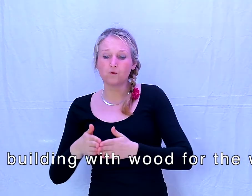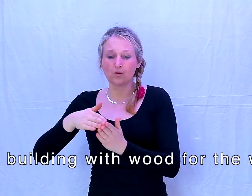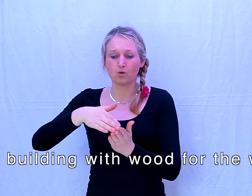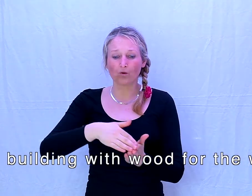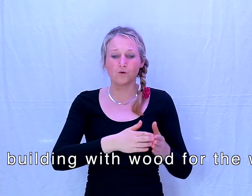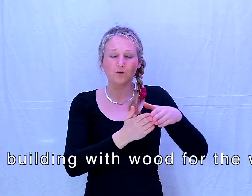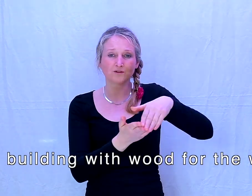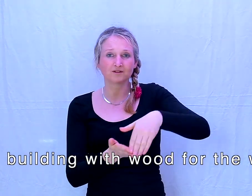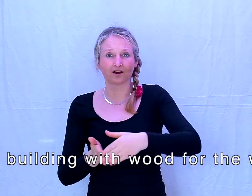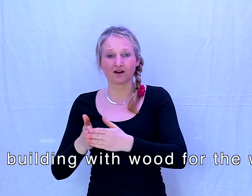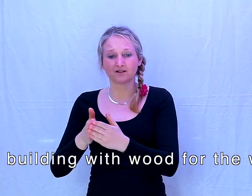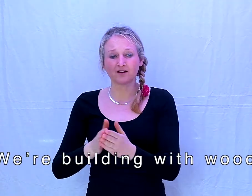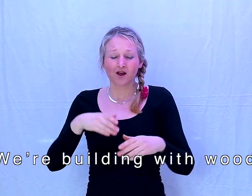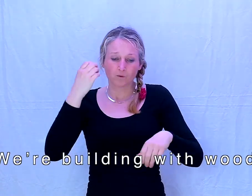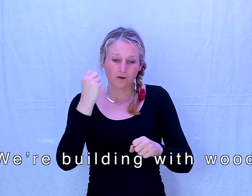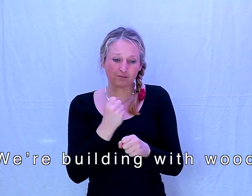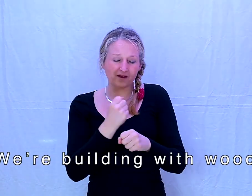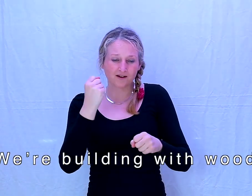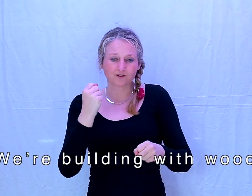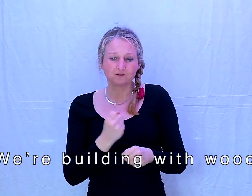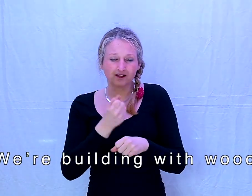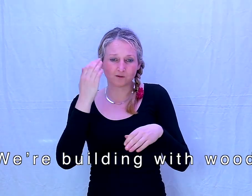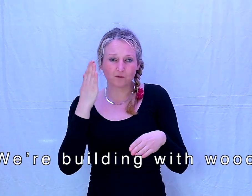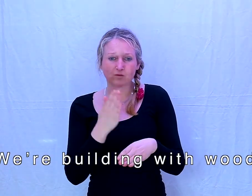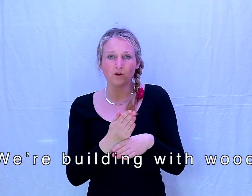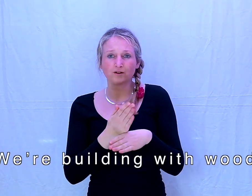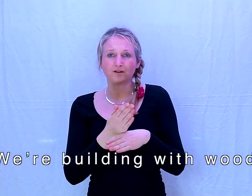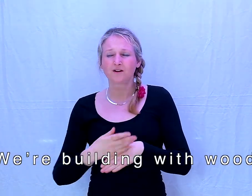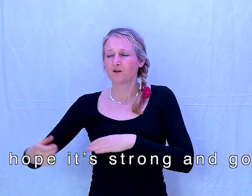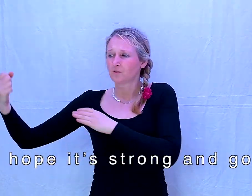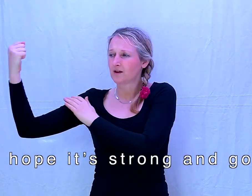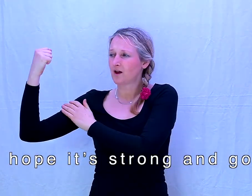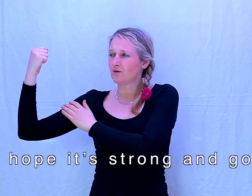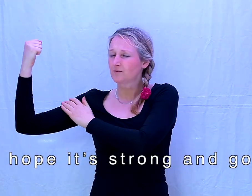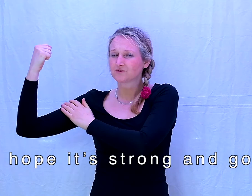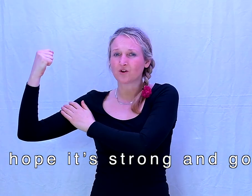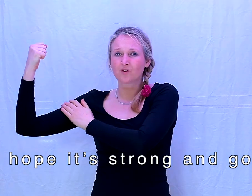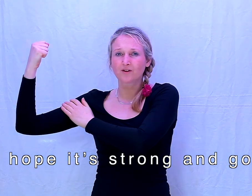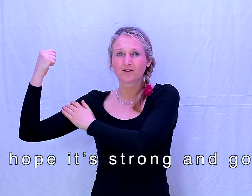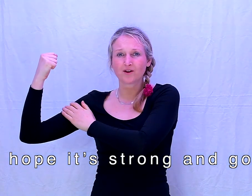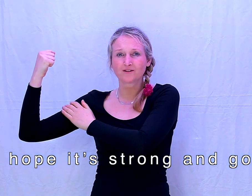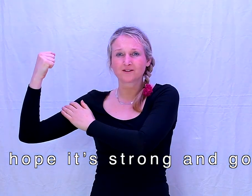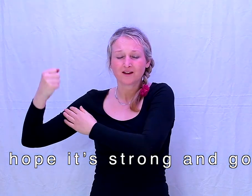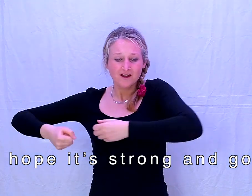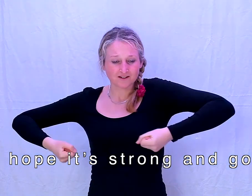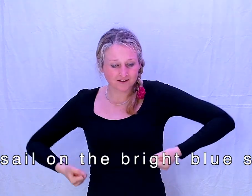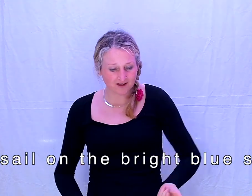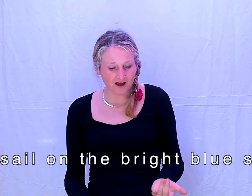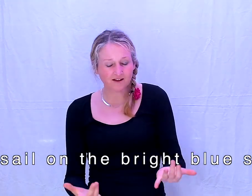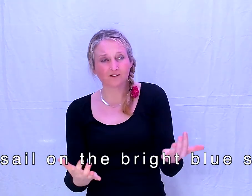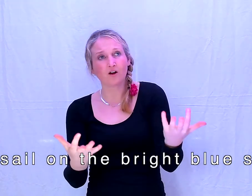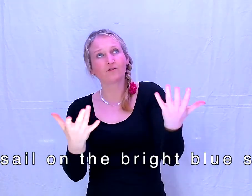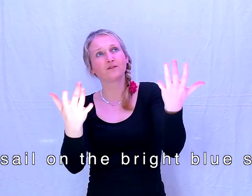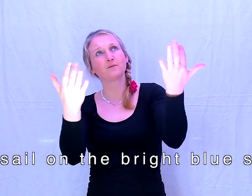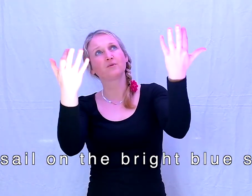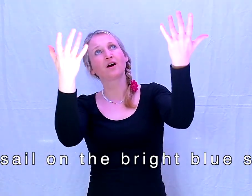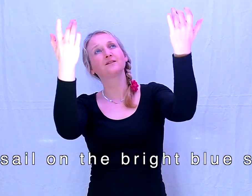water. We're building with wood, we hope it's strong and good, to sail on the bright